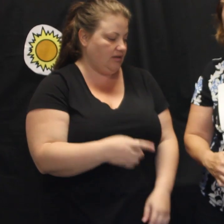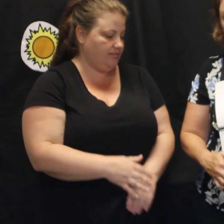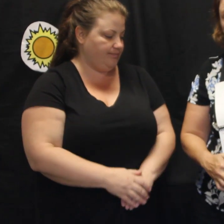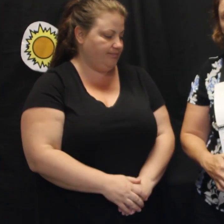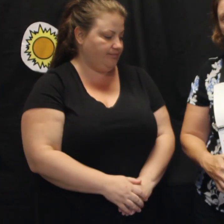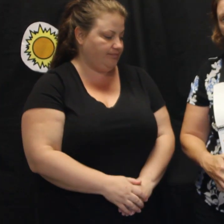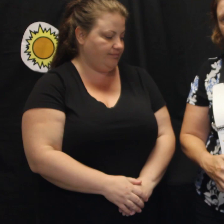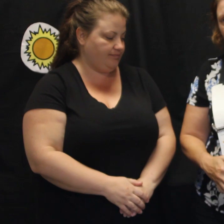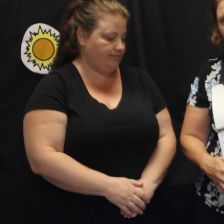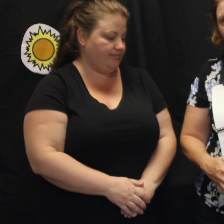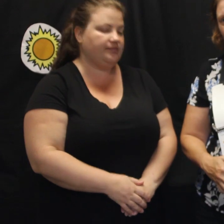remembering.